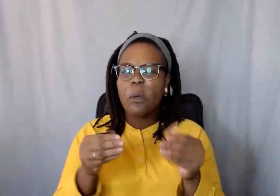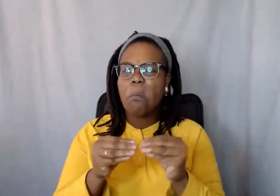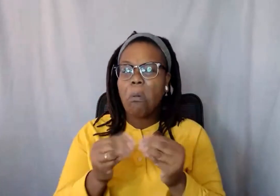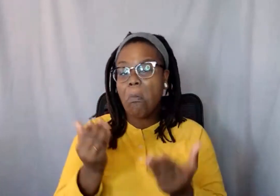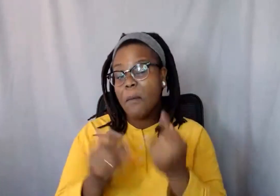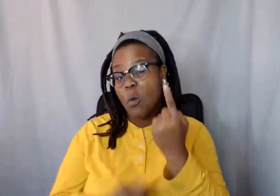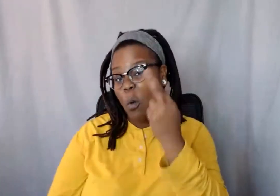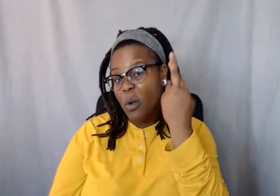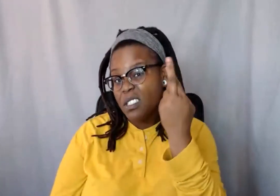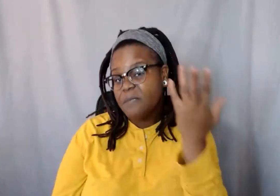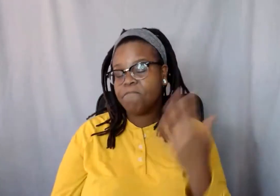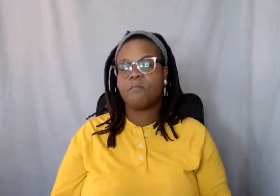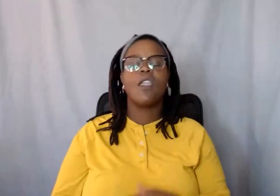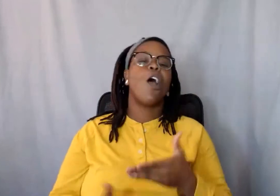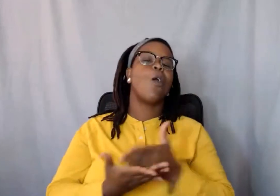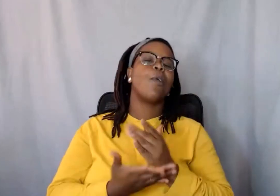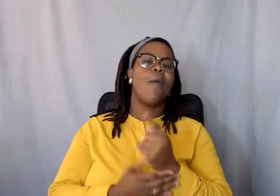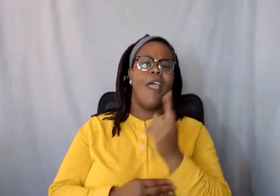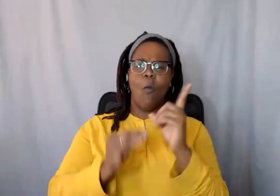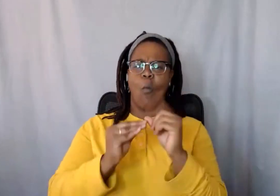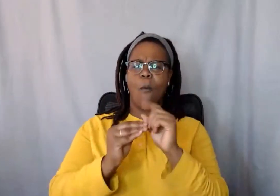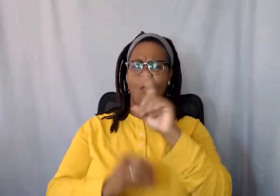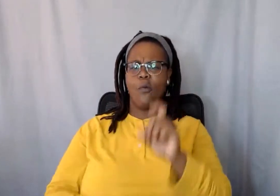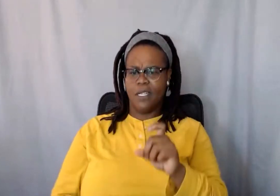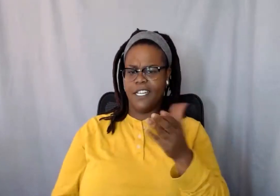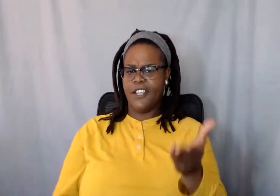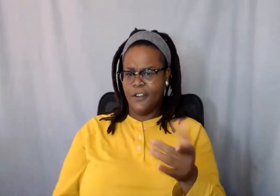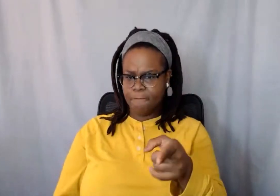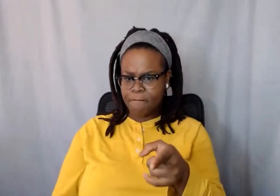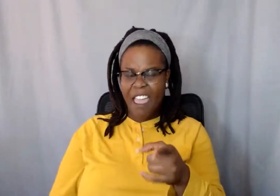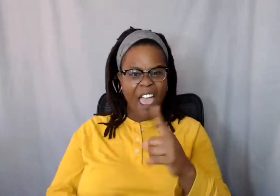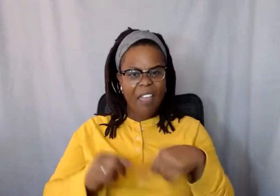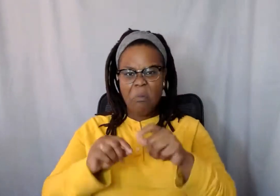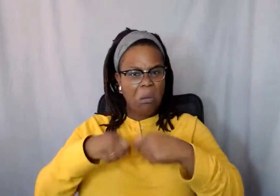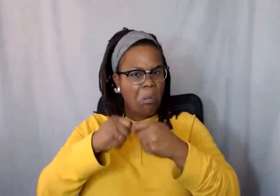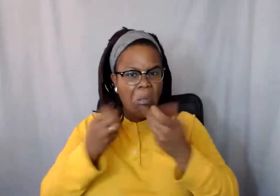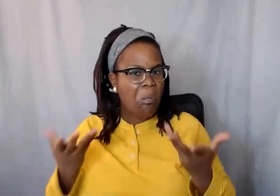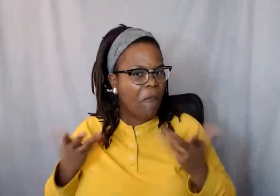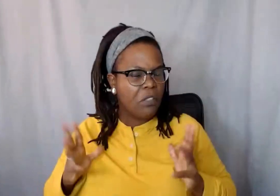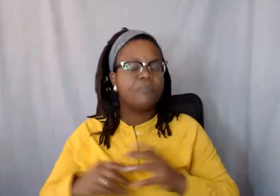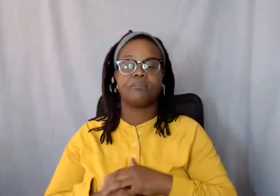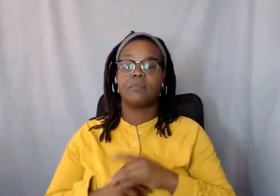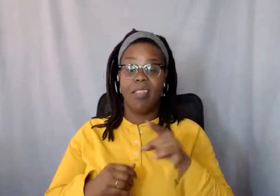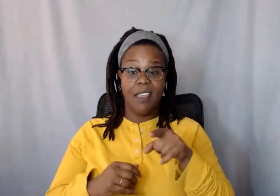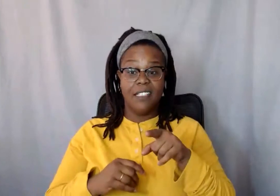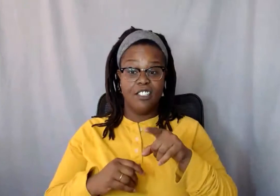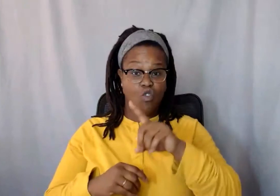All right, we have one more question here. then we'll wrap up for today. This question is from Jason. And so Jason